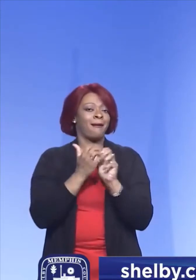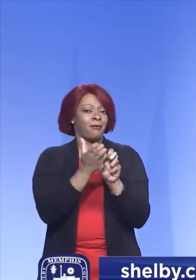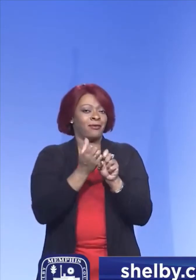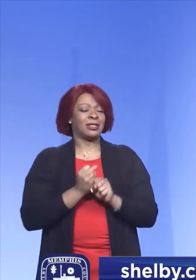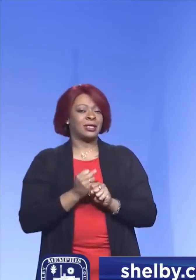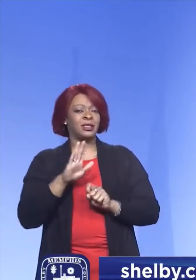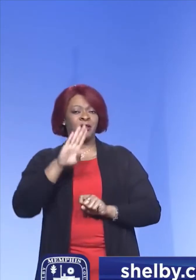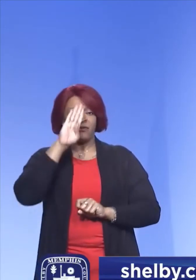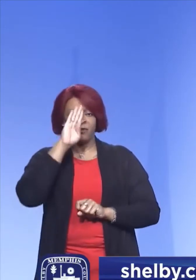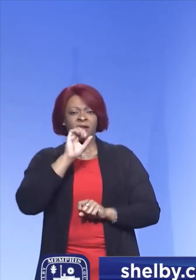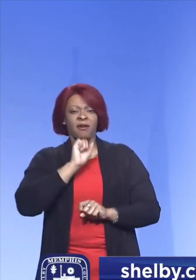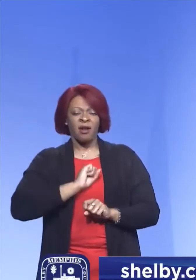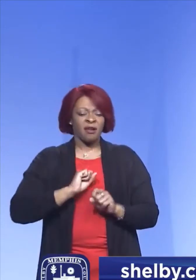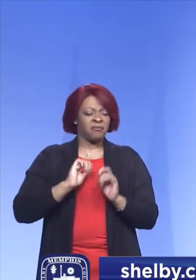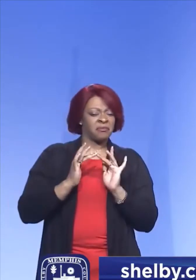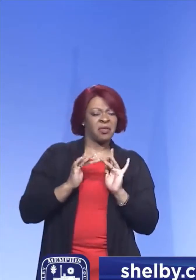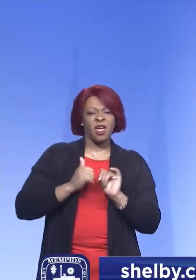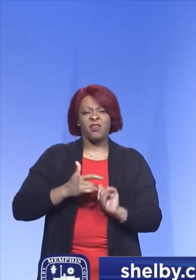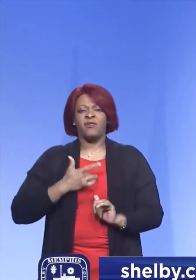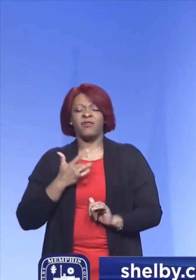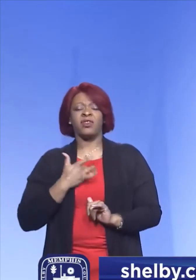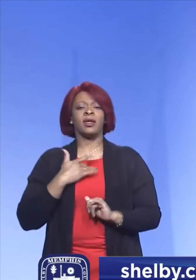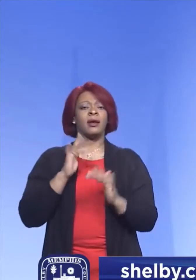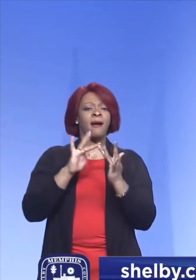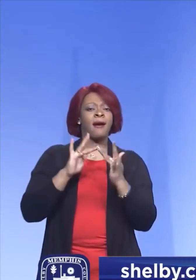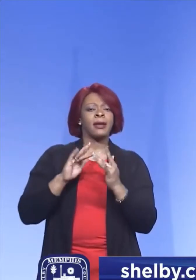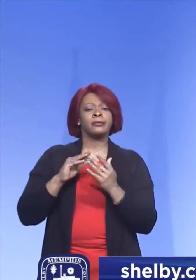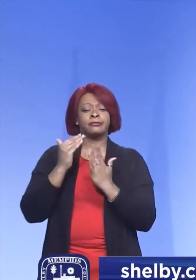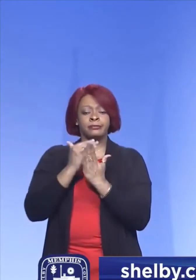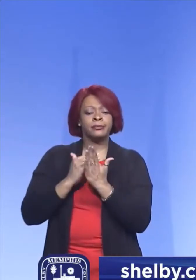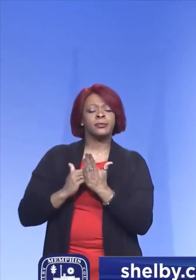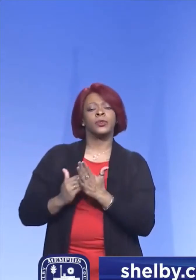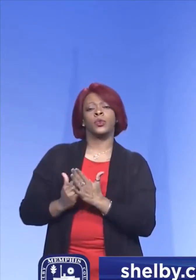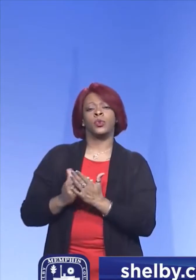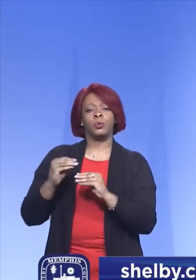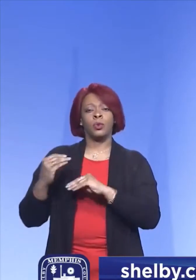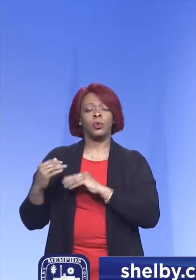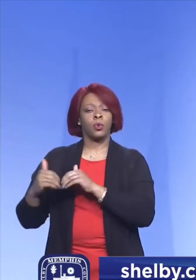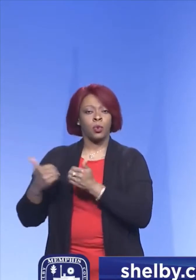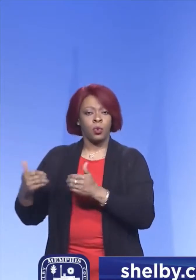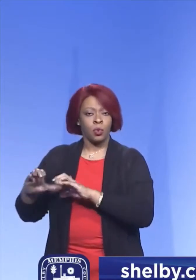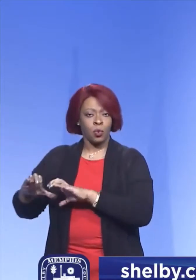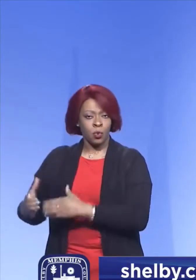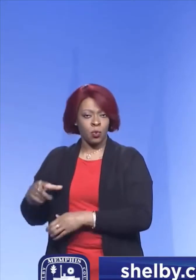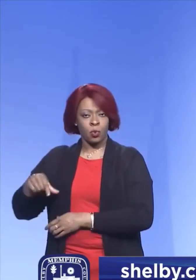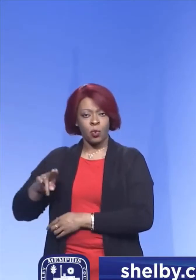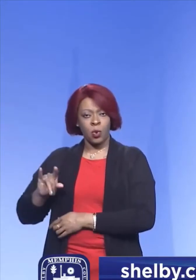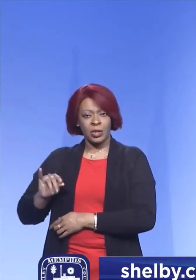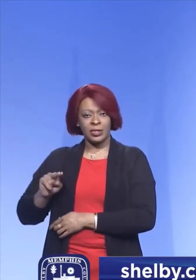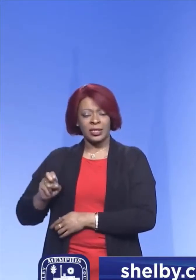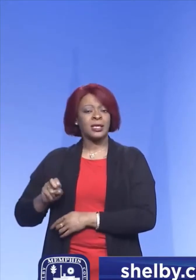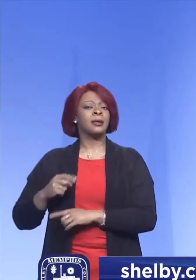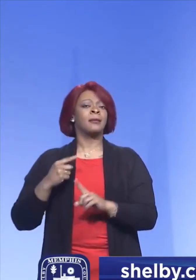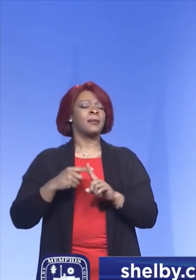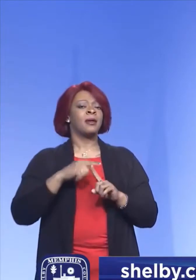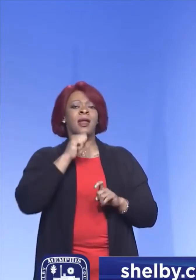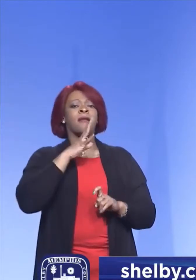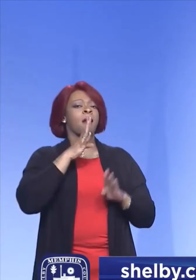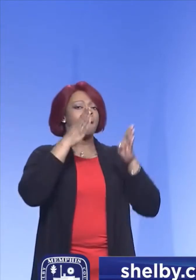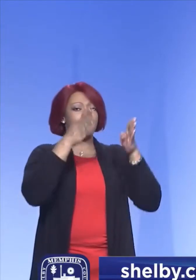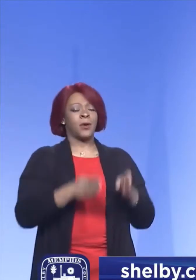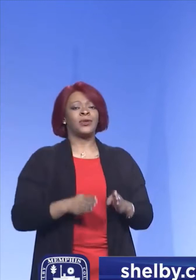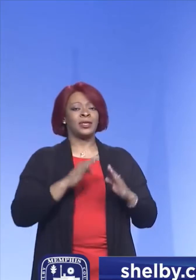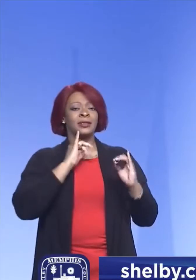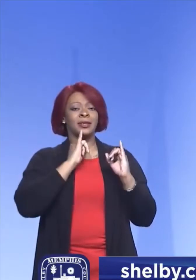information, the contacts that need to be placed in quarantine and not have to talk to someone in a personal